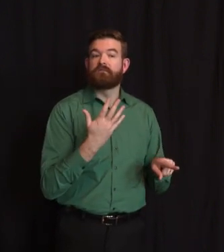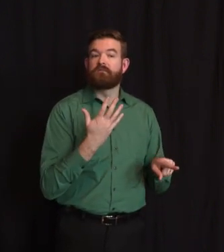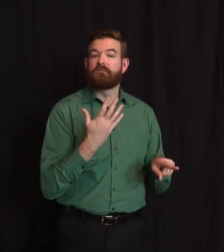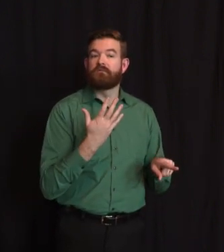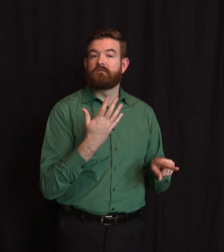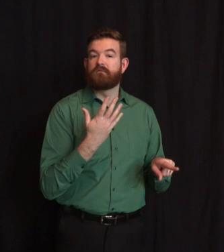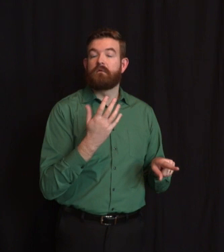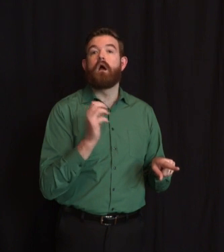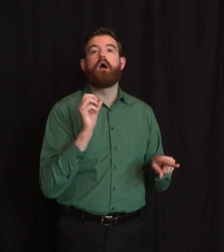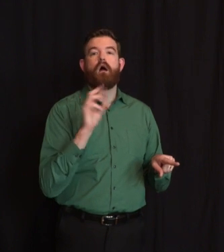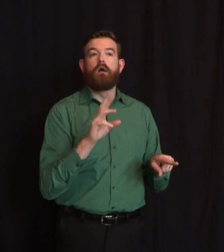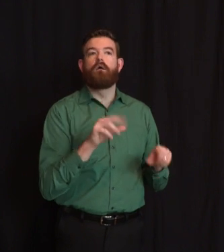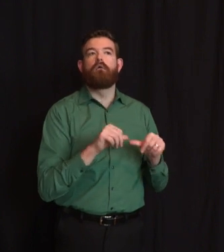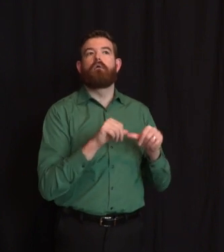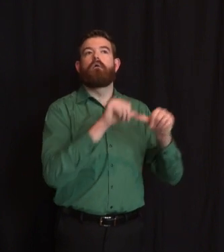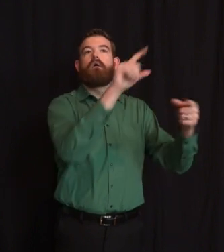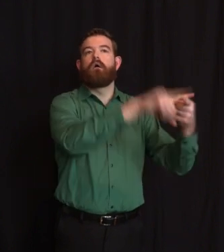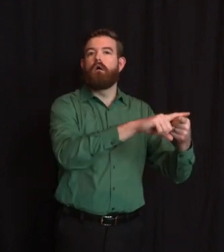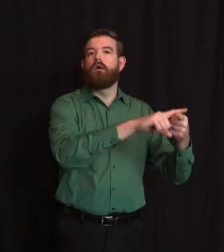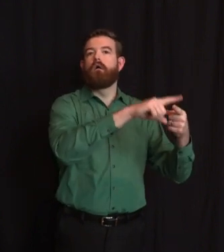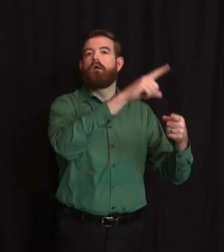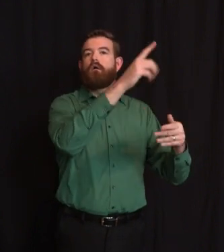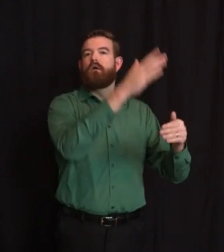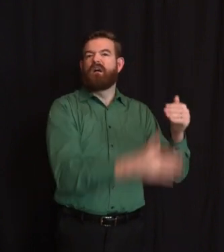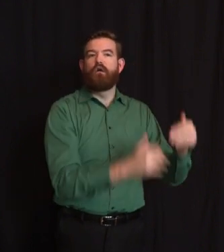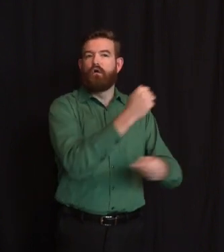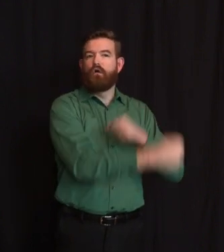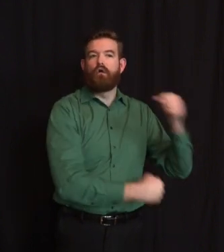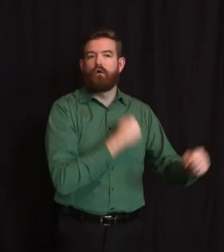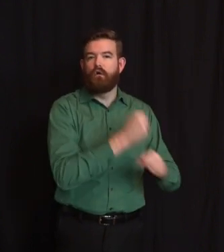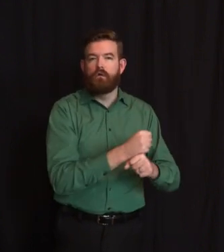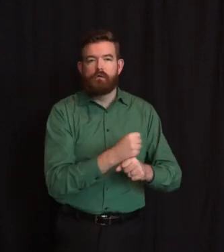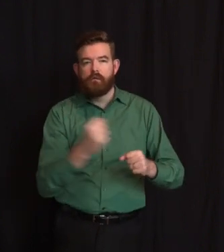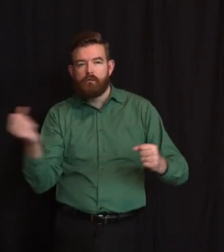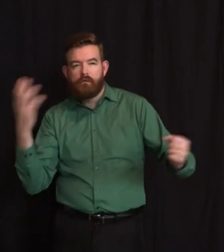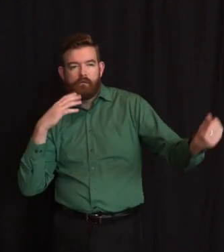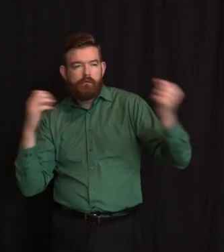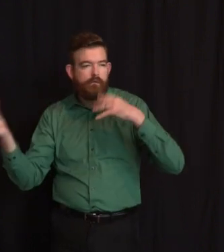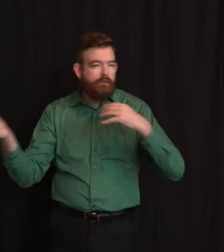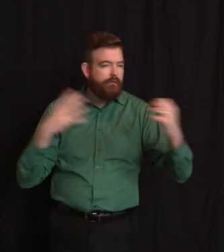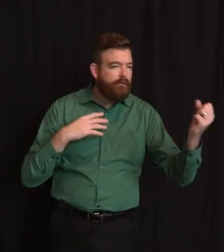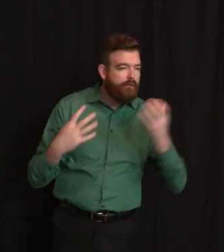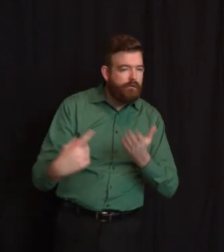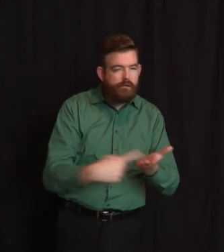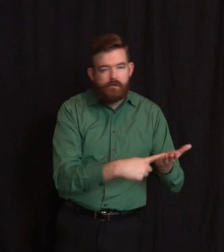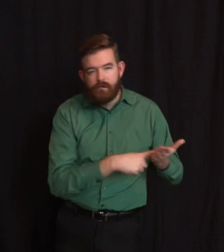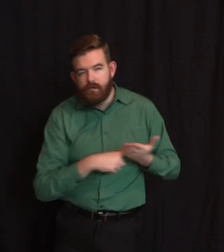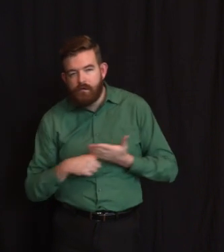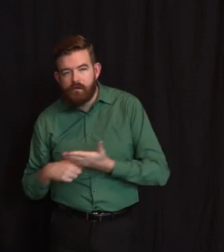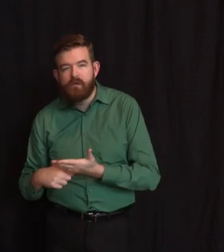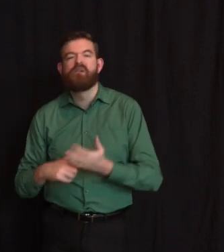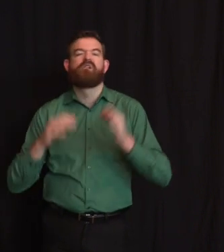and Christina and their teams, obviously the Commissioner of Education, Dr. Repolet, Pat and his team and